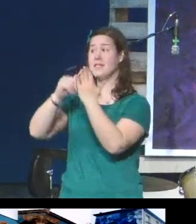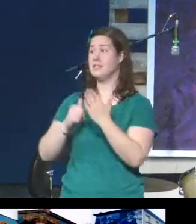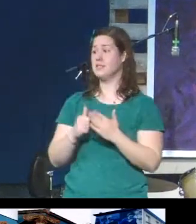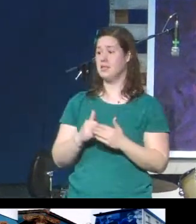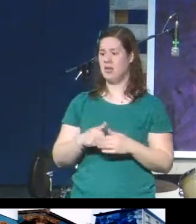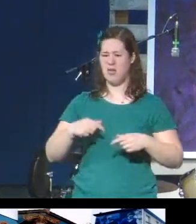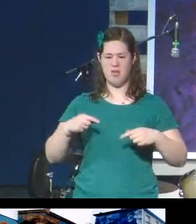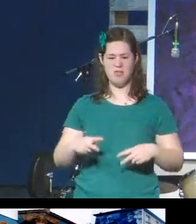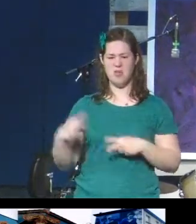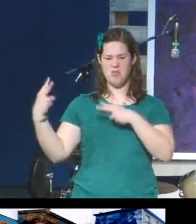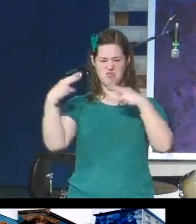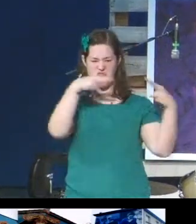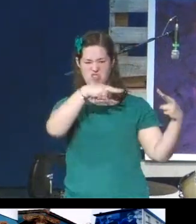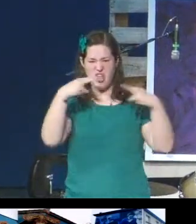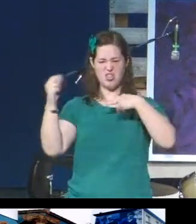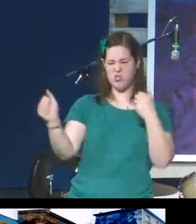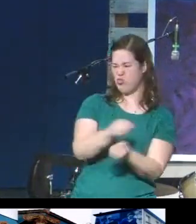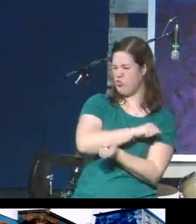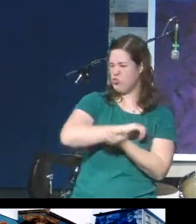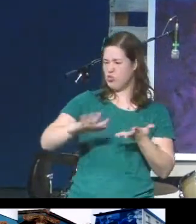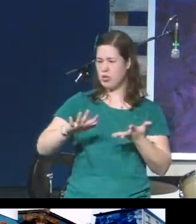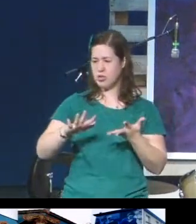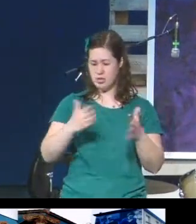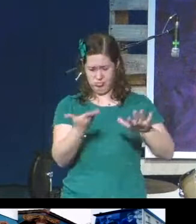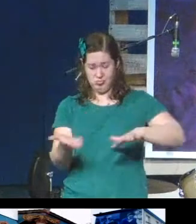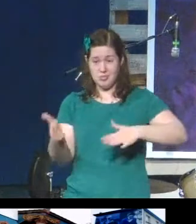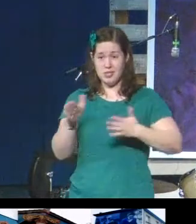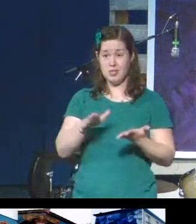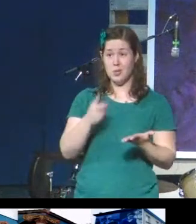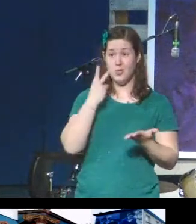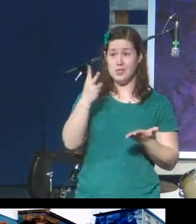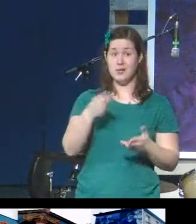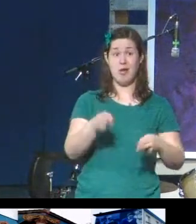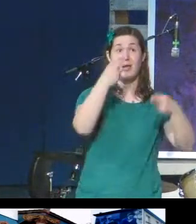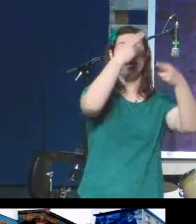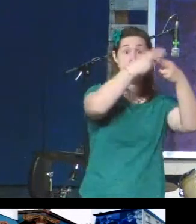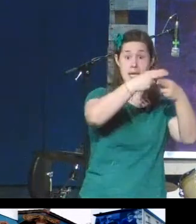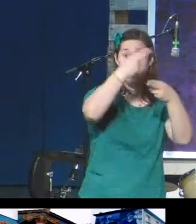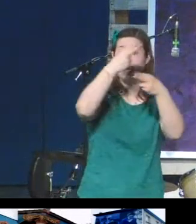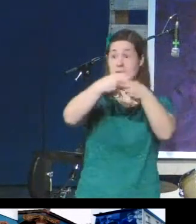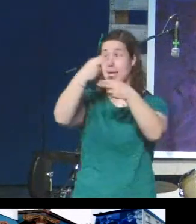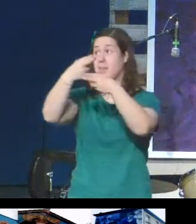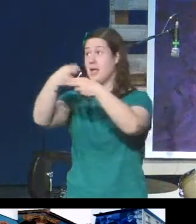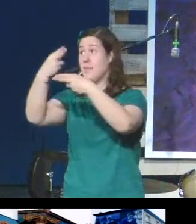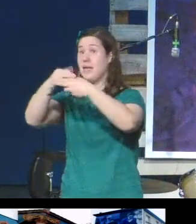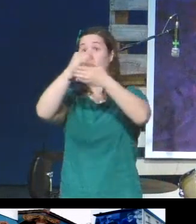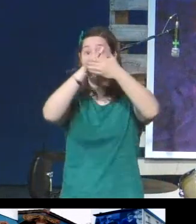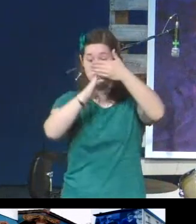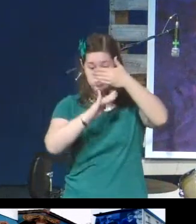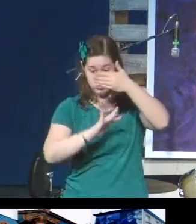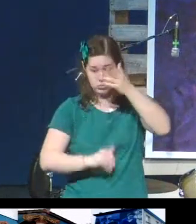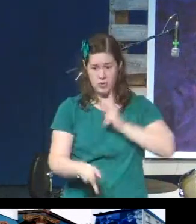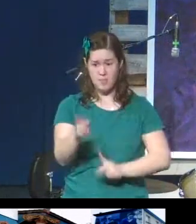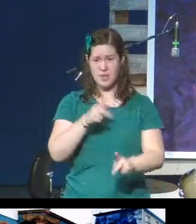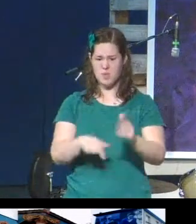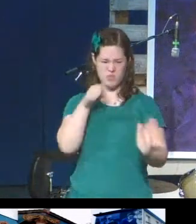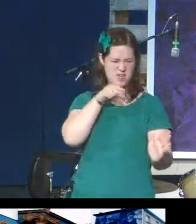lost. We saw names upon names upon names of people who had been killed in the conflict.